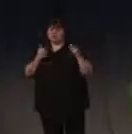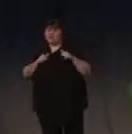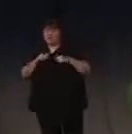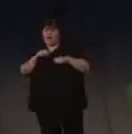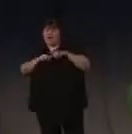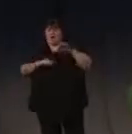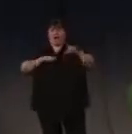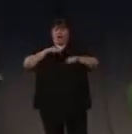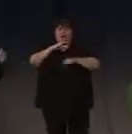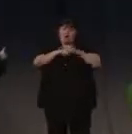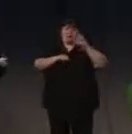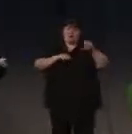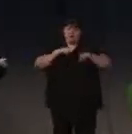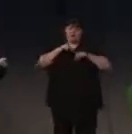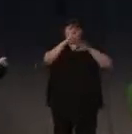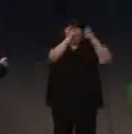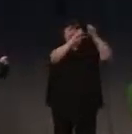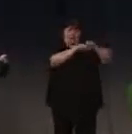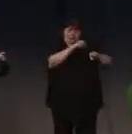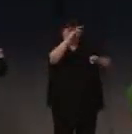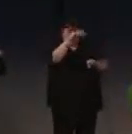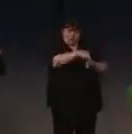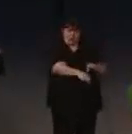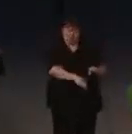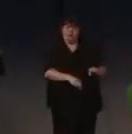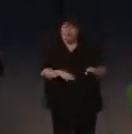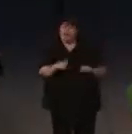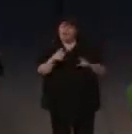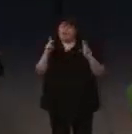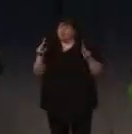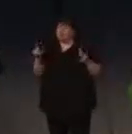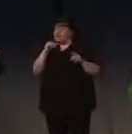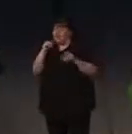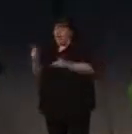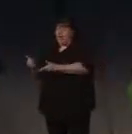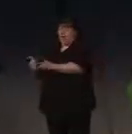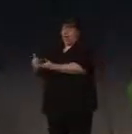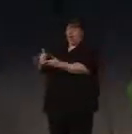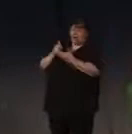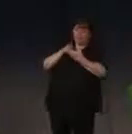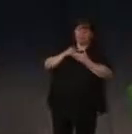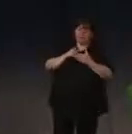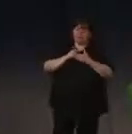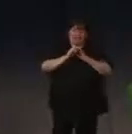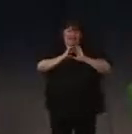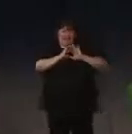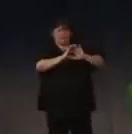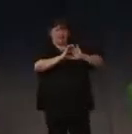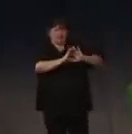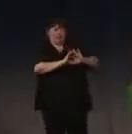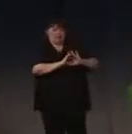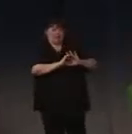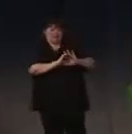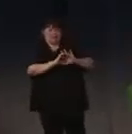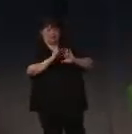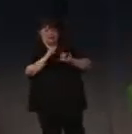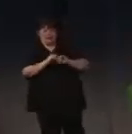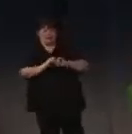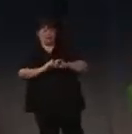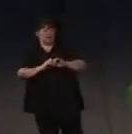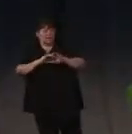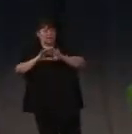over to get back to that ladder, if somebody else doesn't help you by sort of, you know, making the